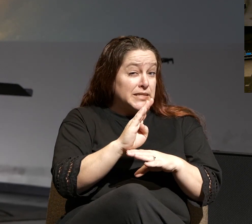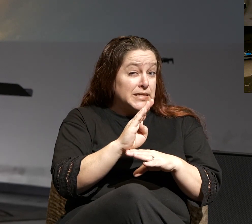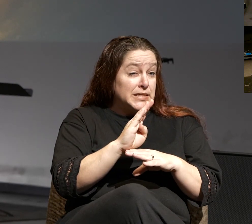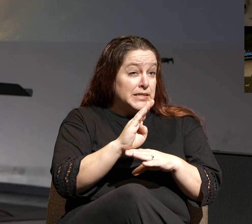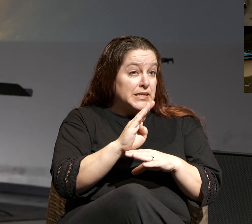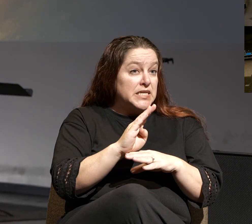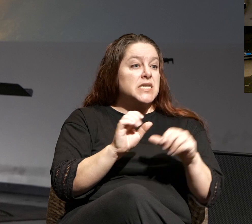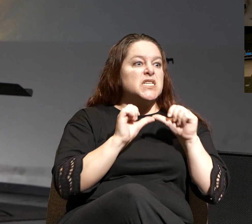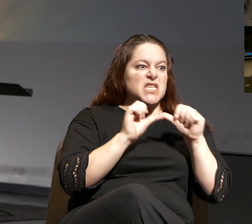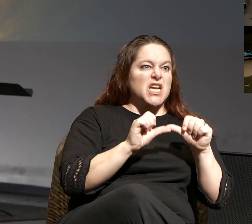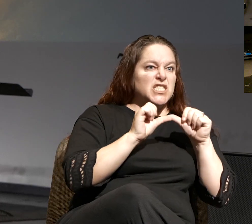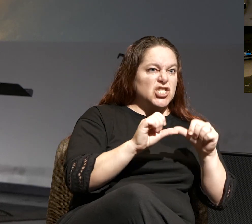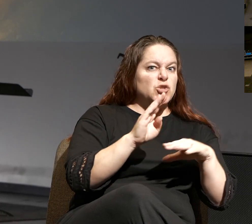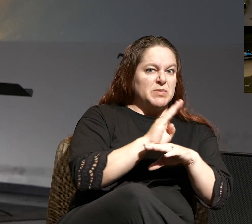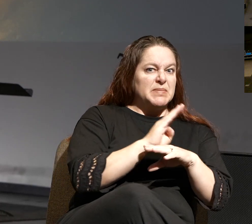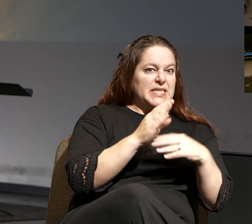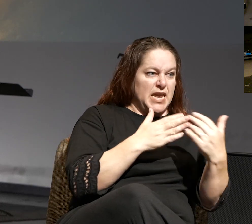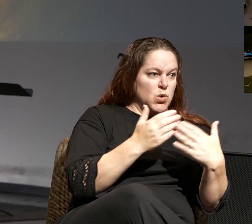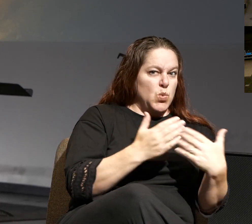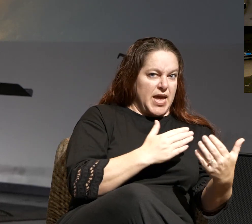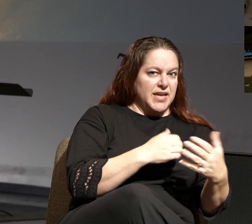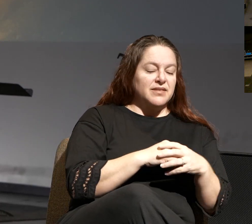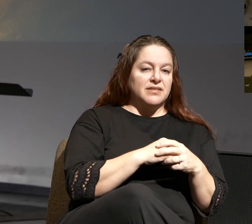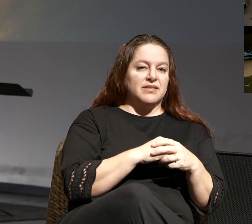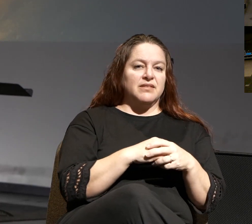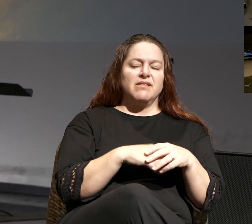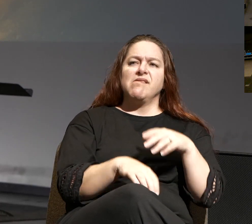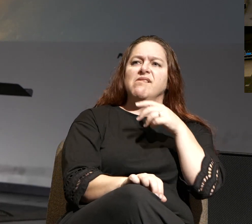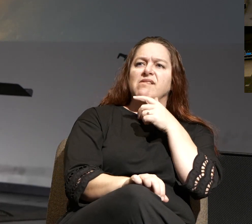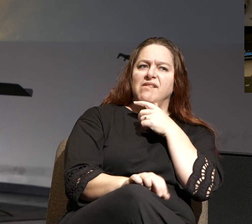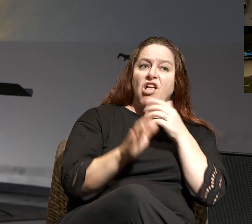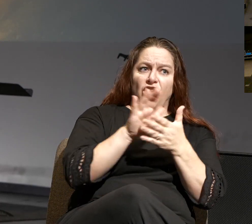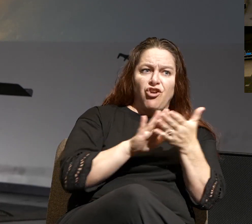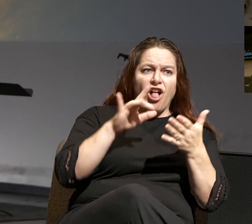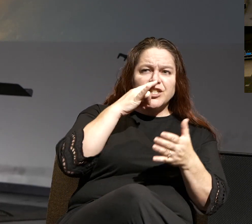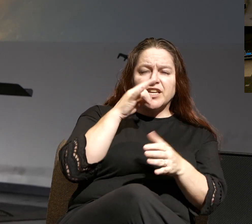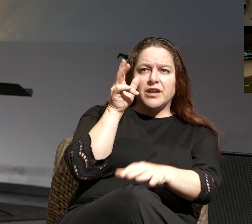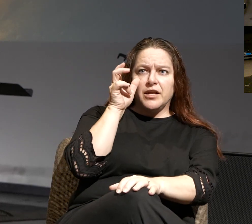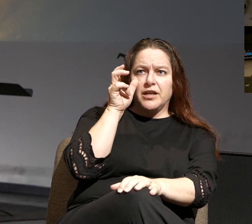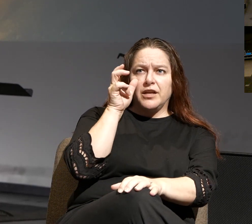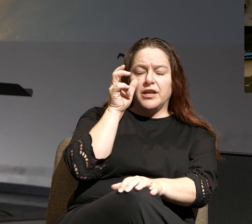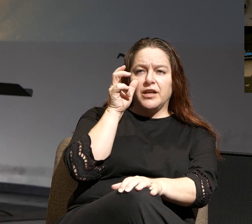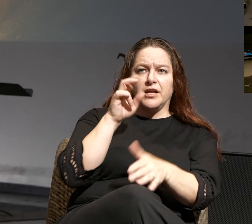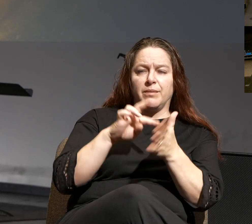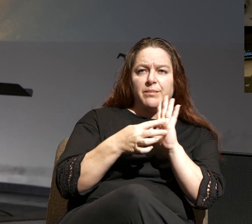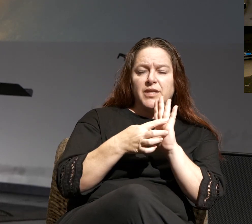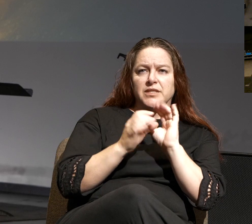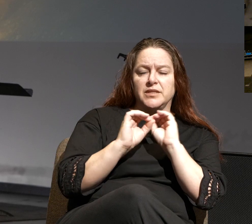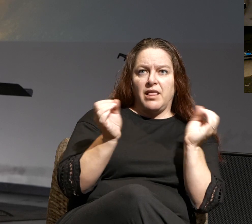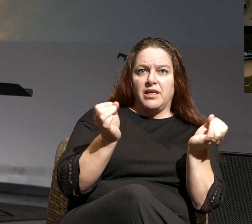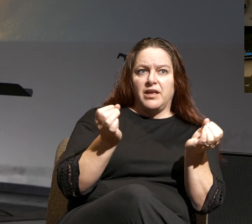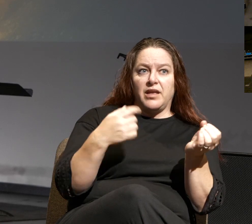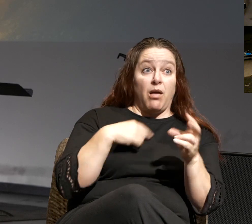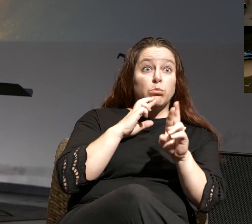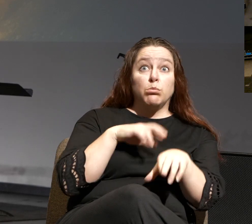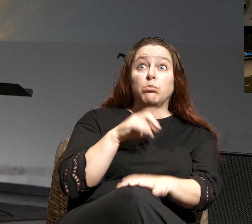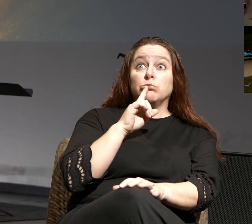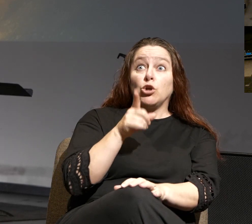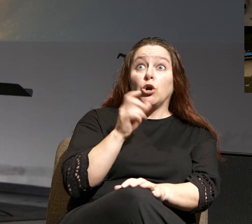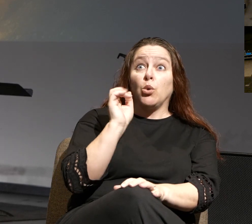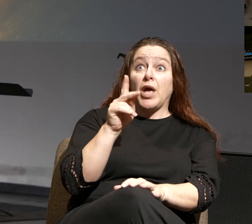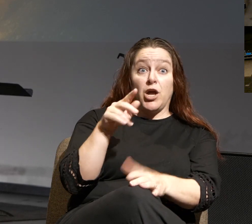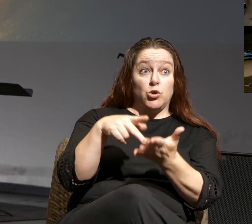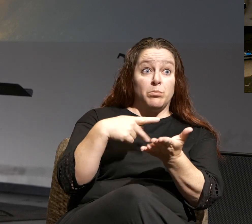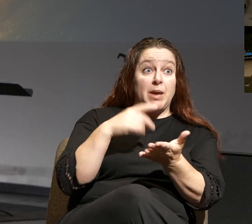stay busy anyways. You tell that to a college kid, that means absolutely nothing. But I said, sure, you're paying me $10